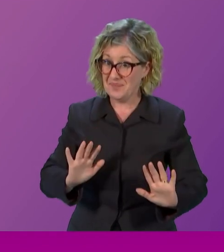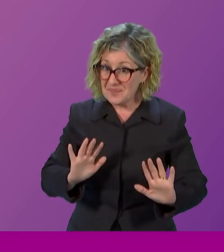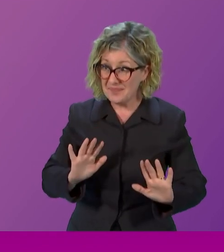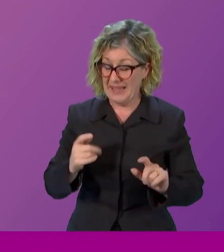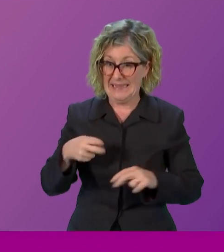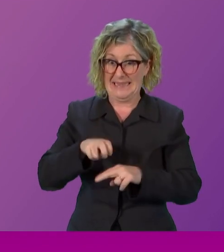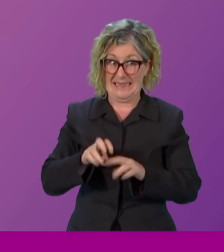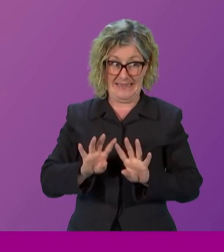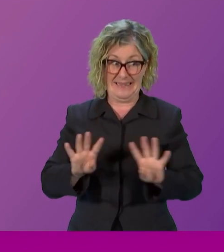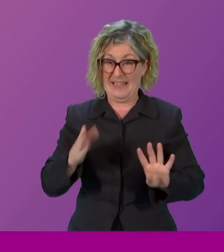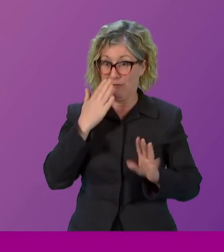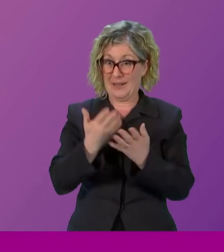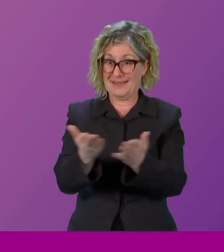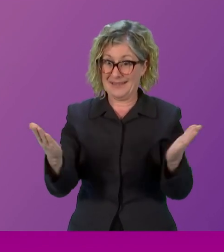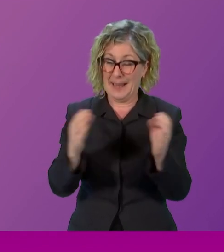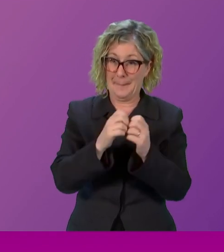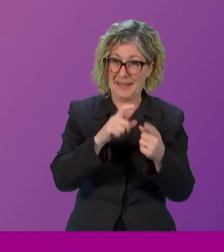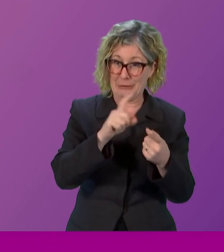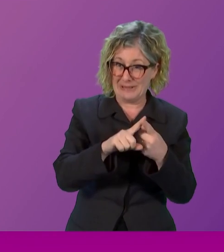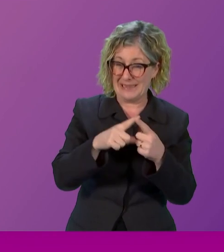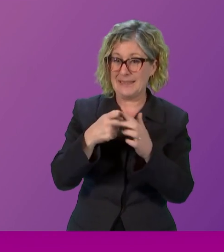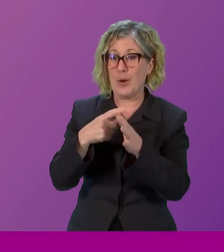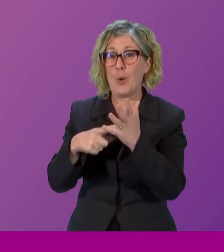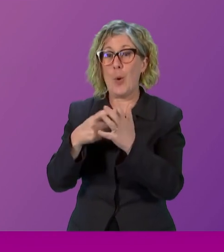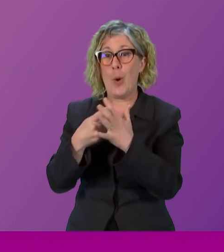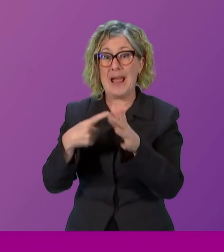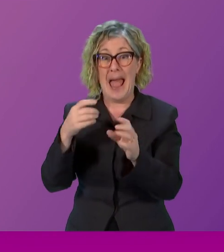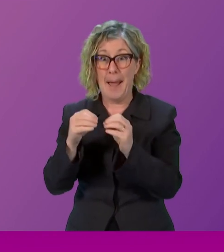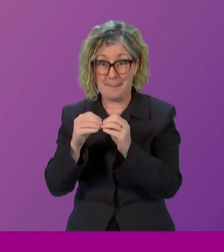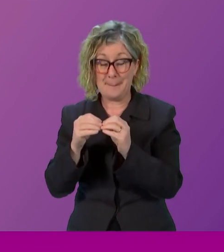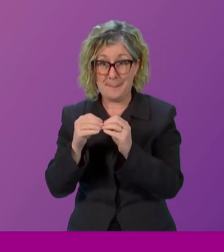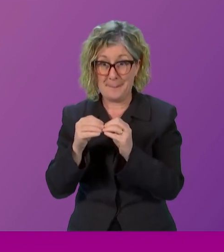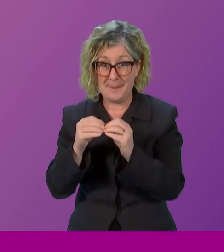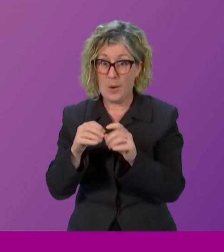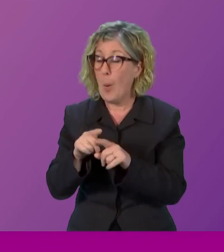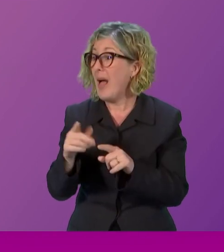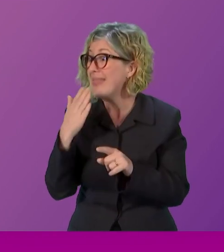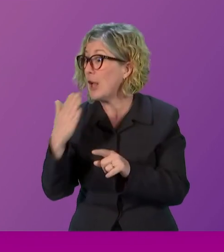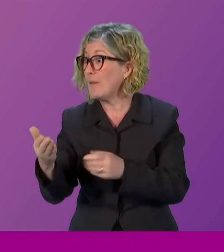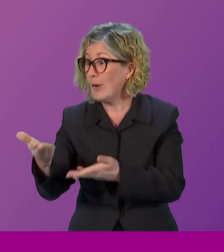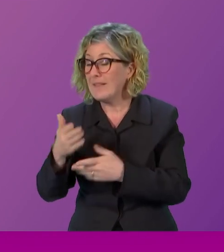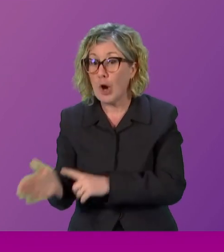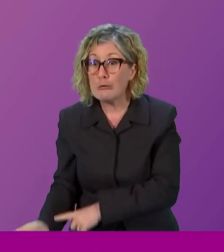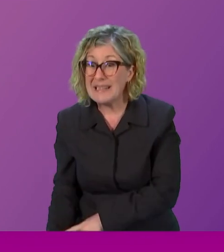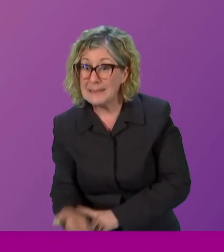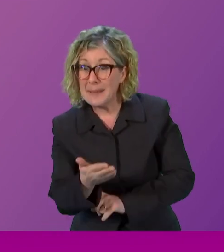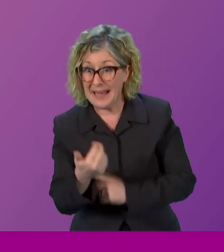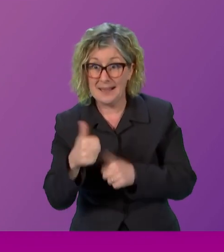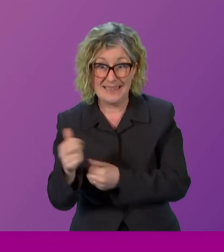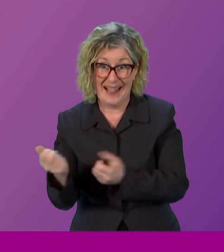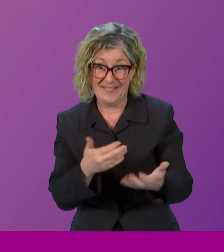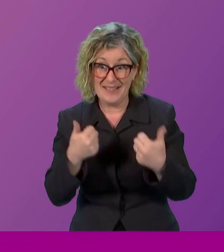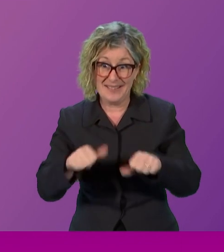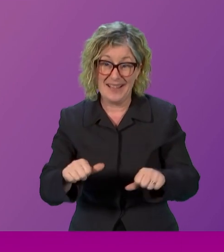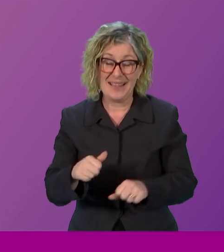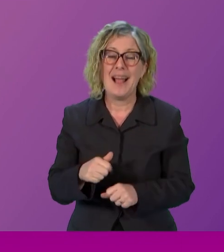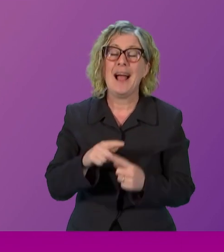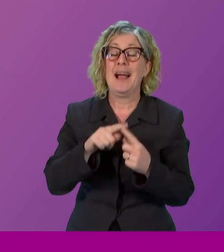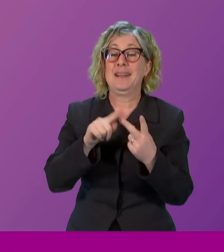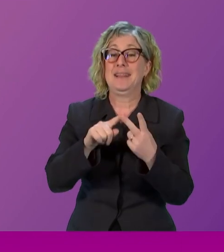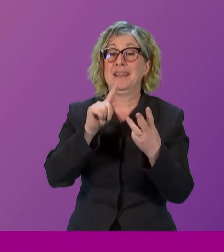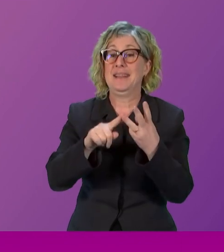Colcab,